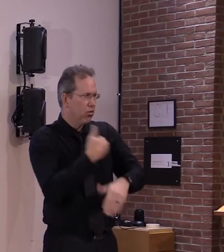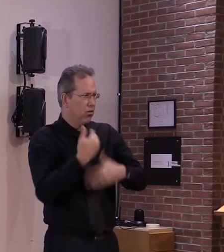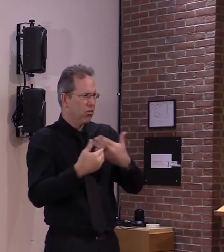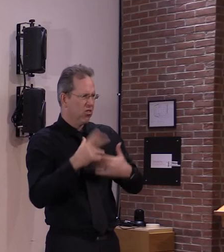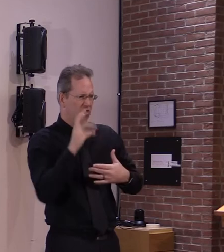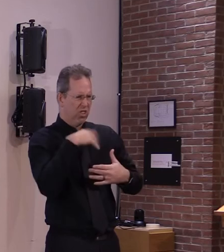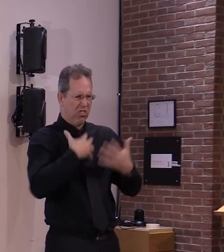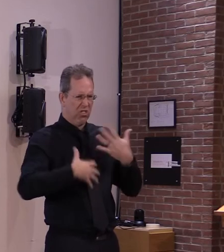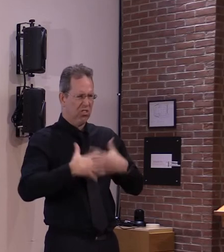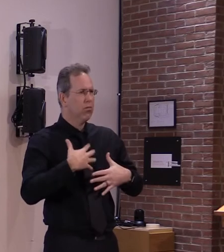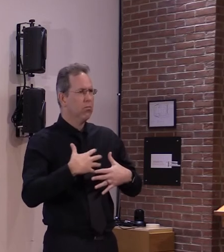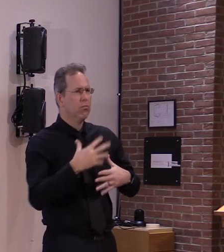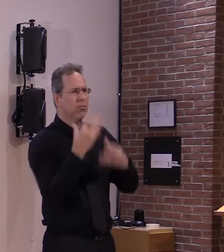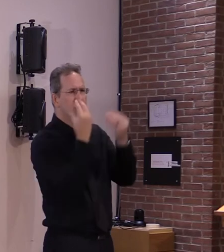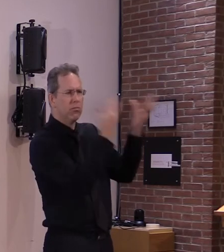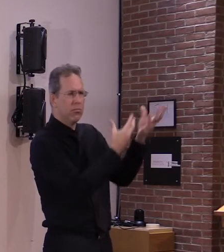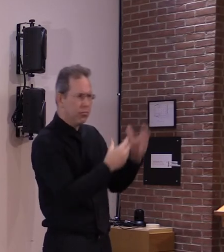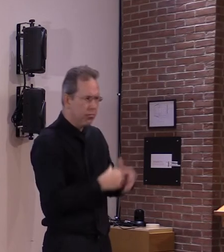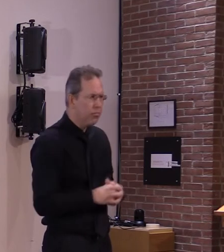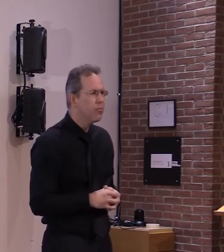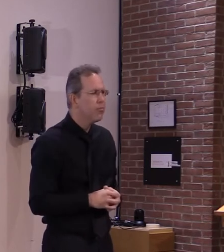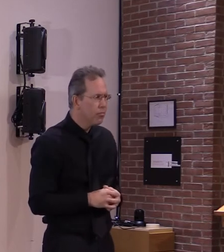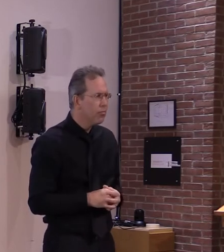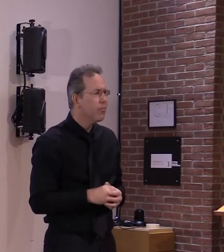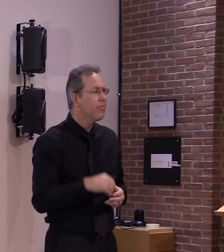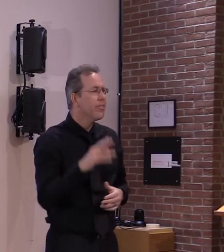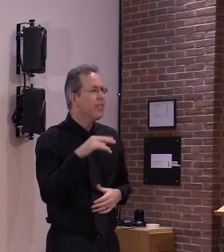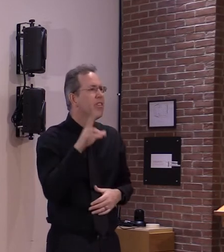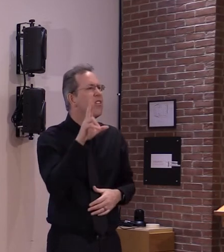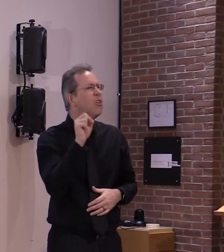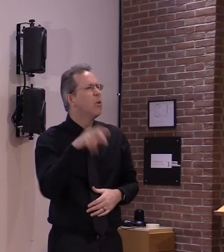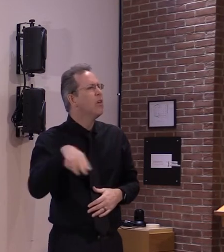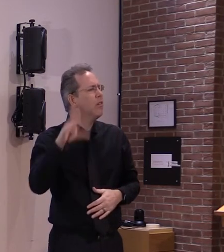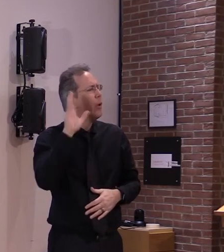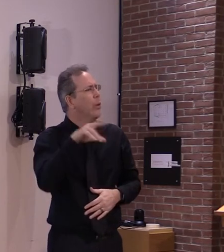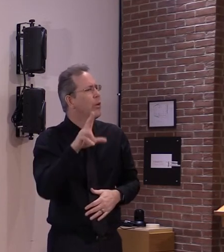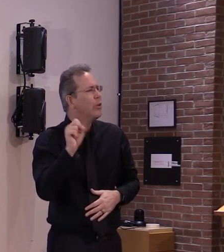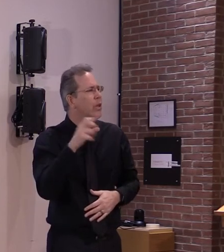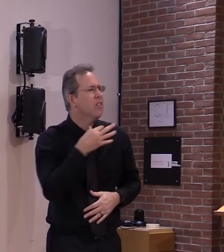wants to make sure that they have a handle on that early on